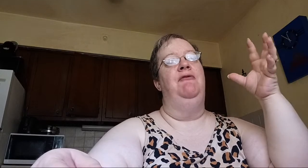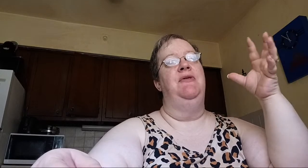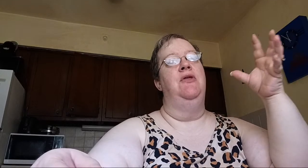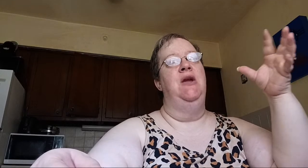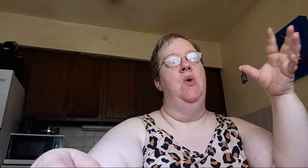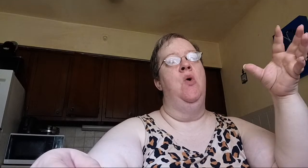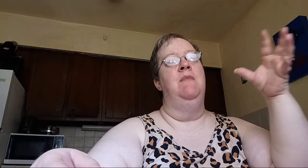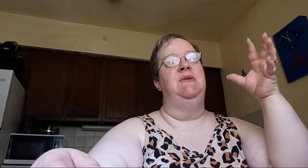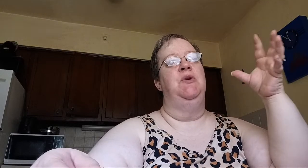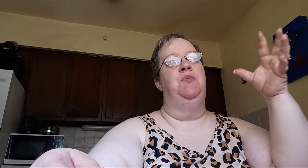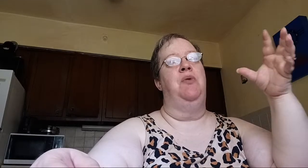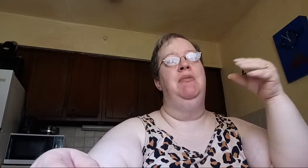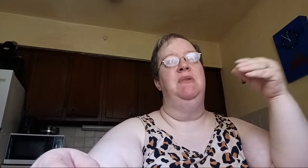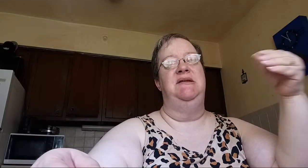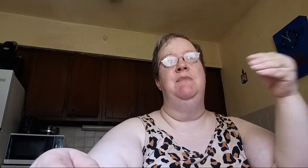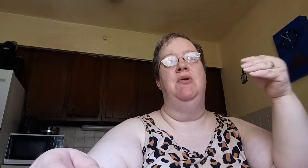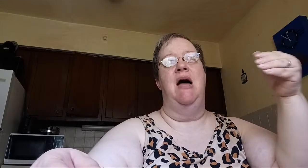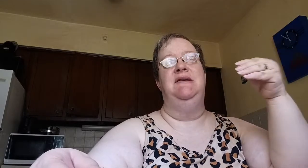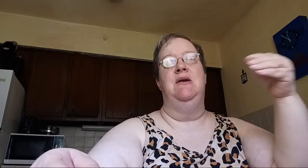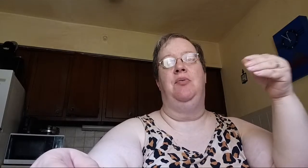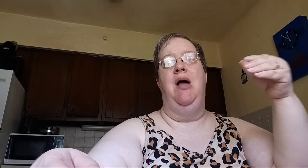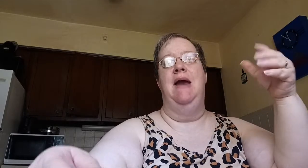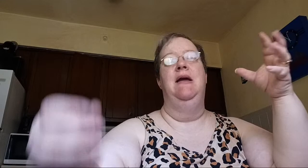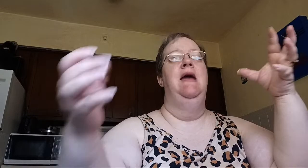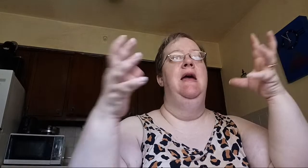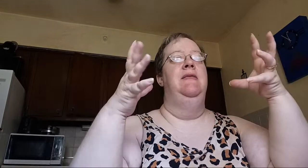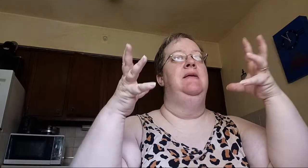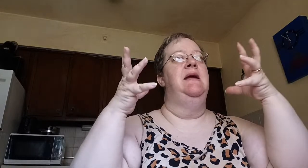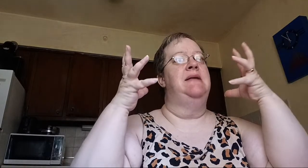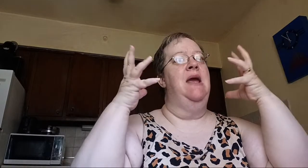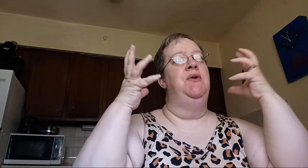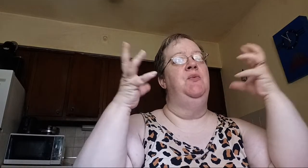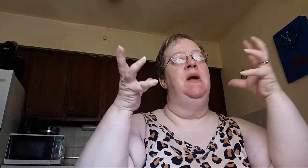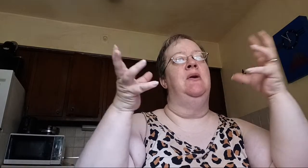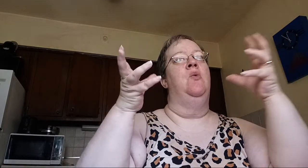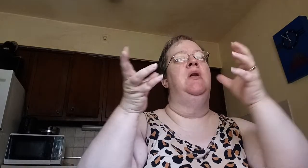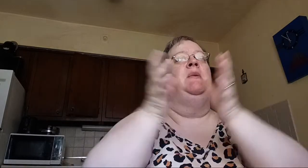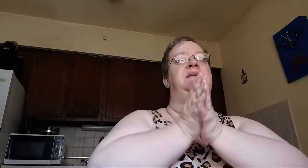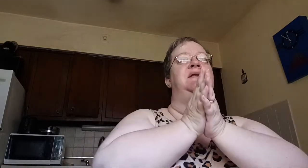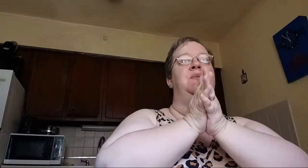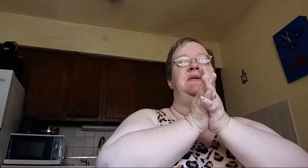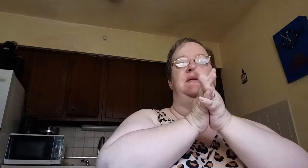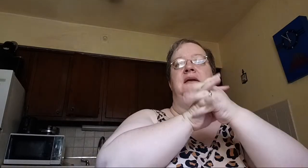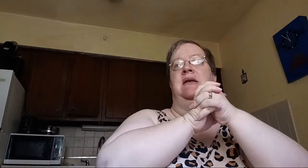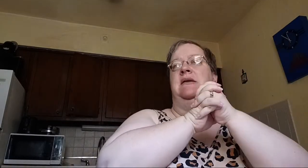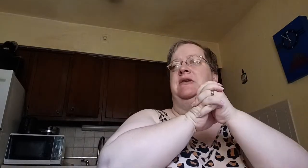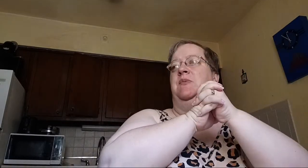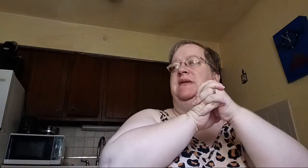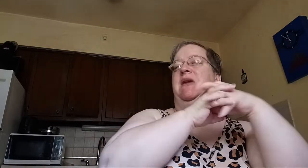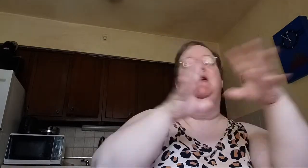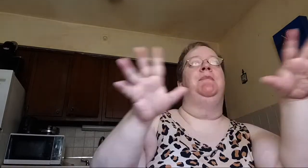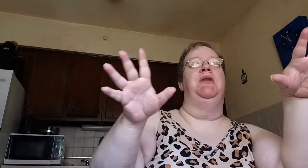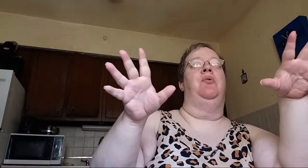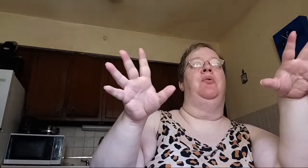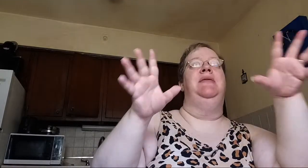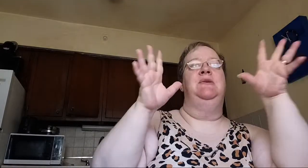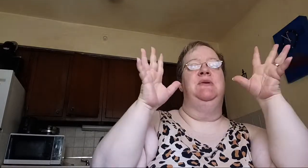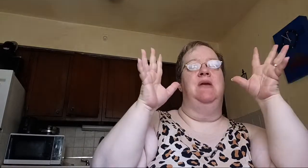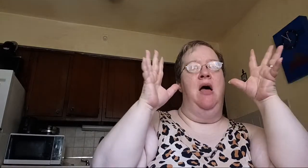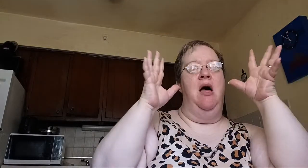the ornaments, which probably symbolized their pride. They wouldn't wear their ornaments. This was them giving up their pride. This was humbly